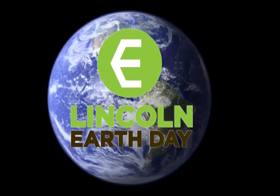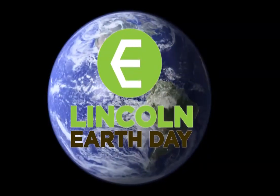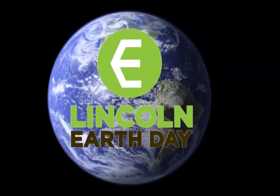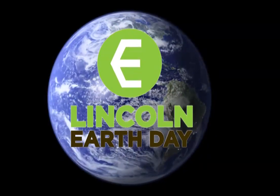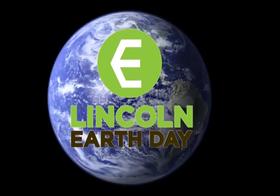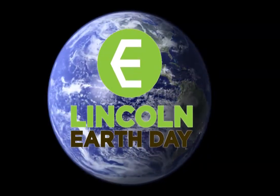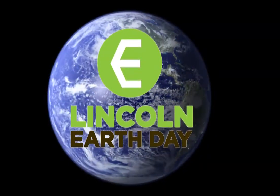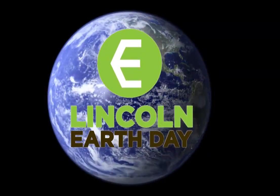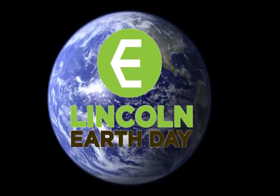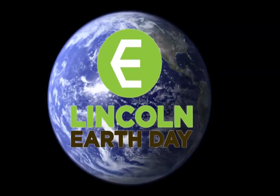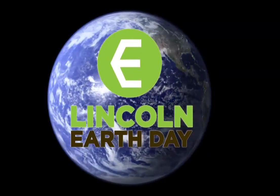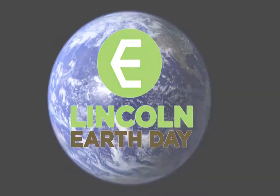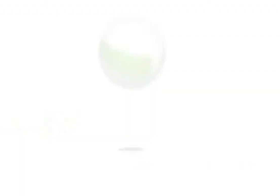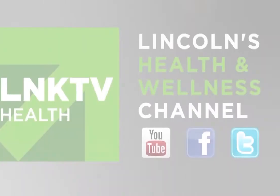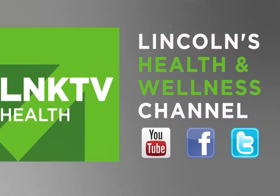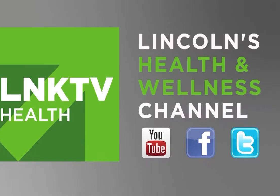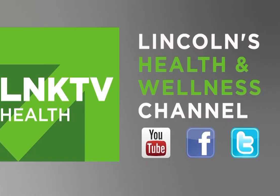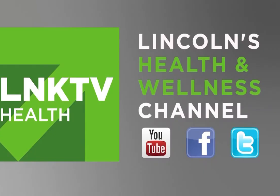difference. A healthier Earth is a healthier you.